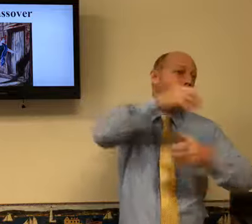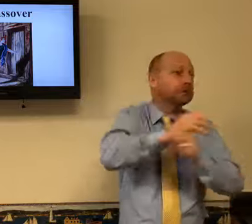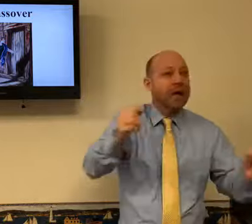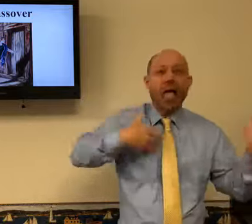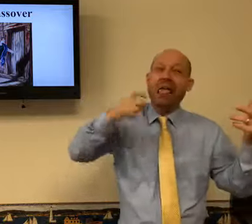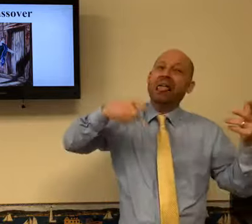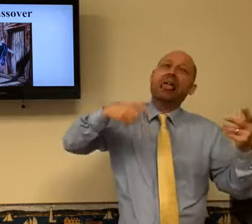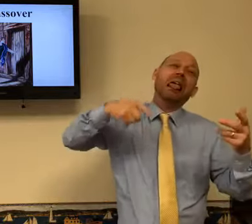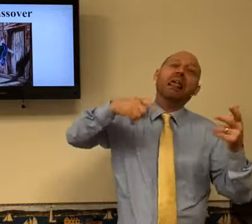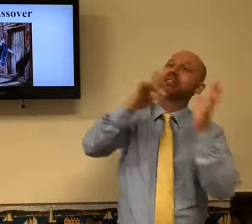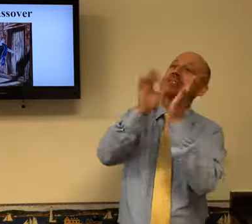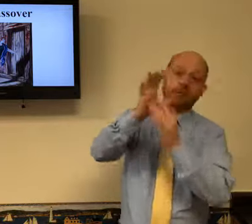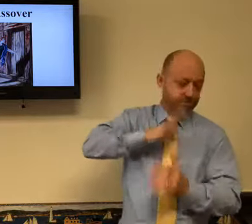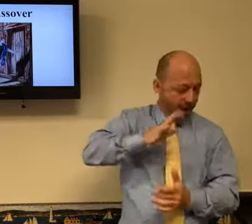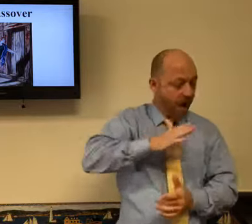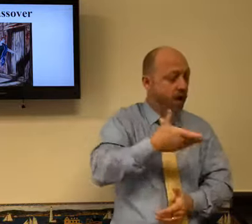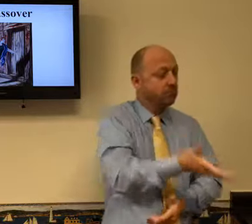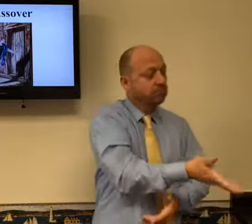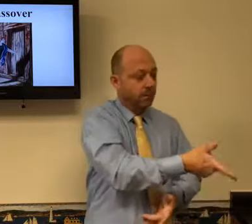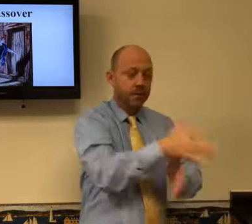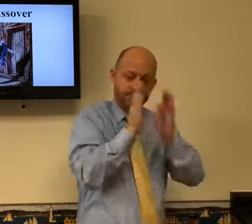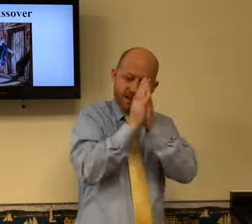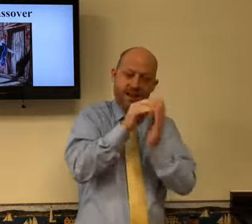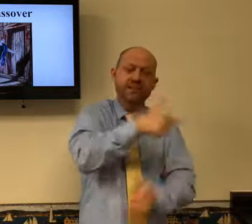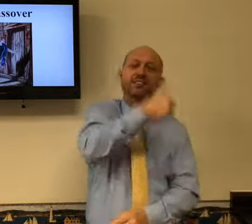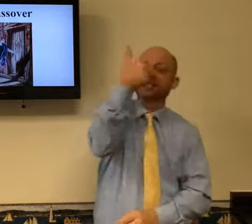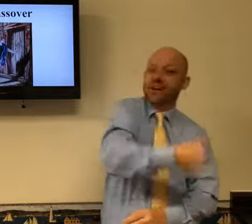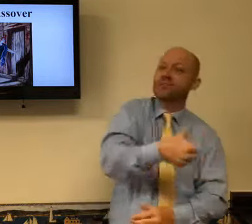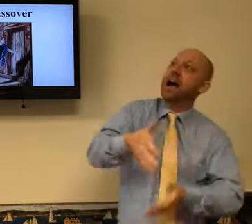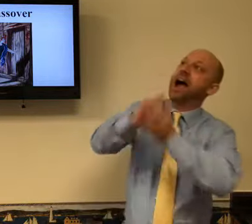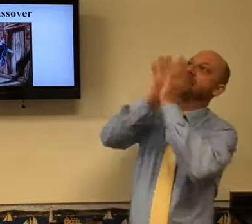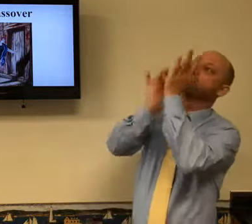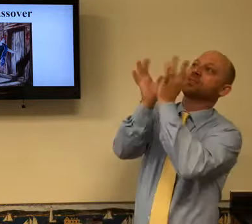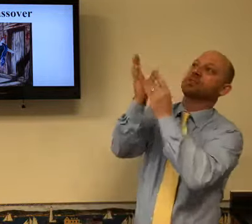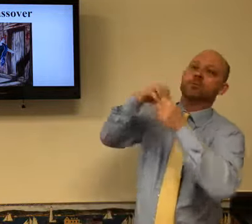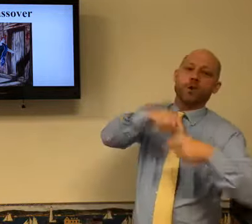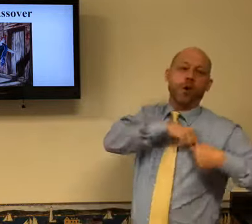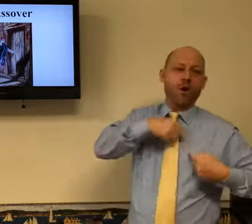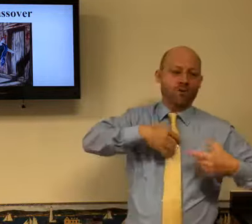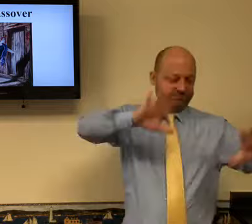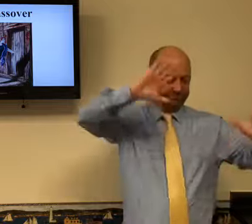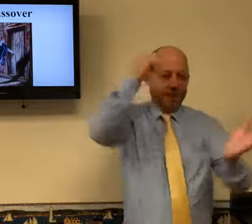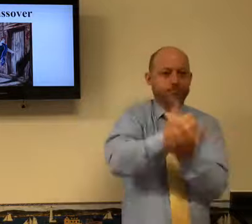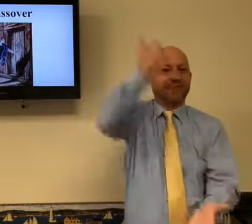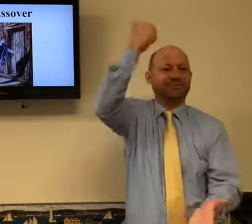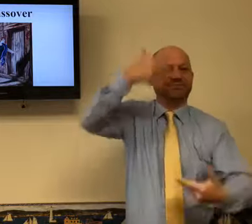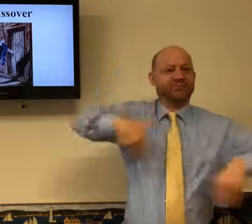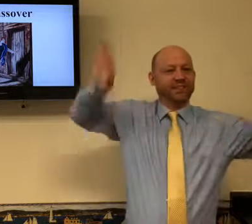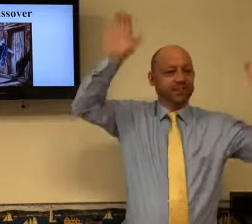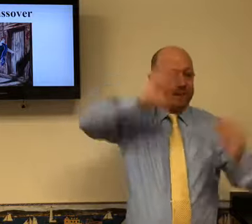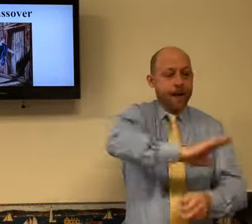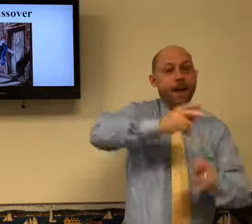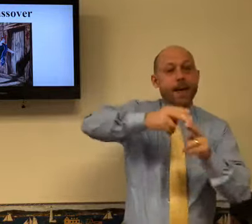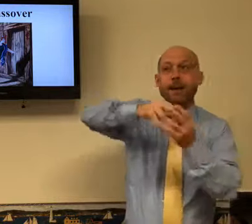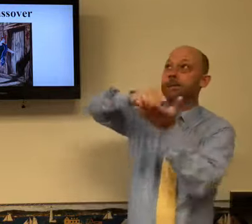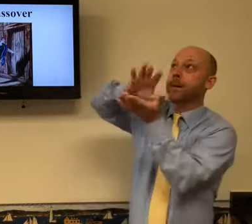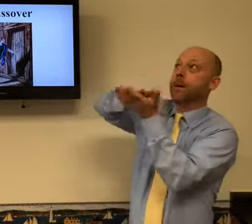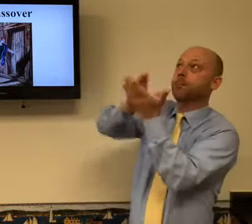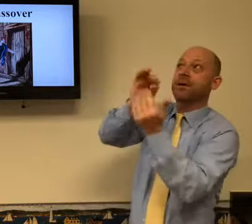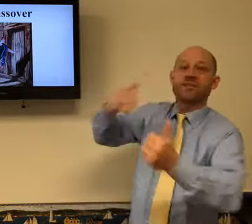And they'll come home. Maybe they'll come home and say, you know, mom and dad, I'm not saved. And then you can help them to ask you to come in their heart and they can be saved too. And